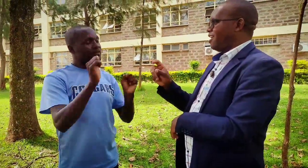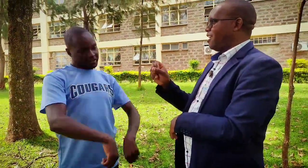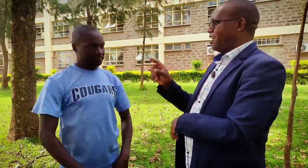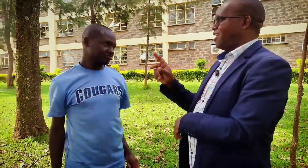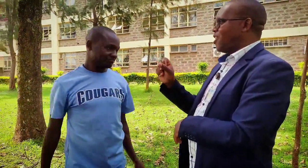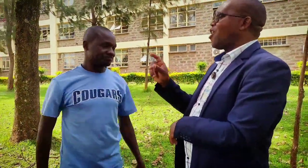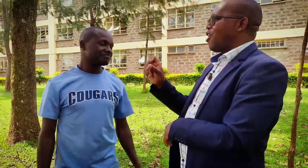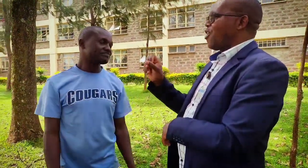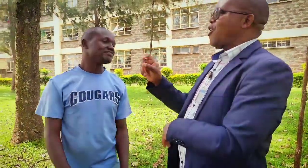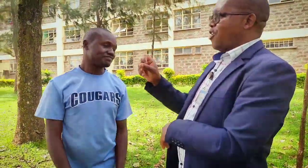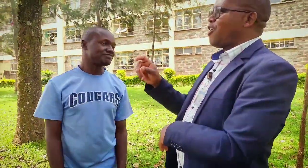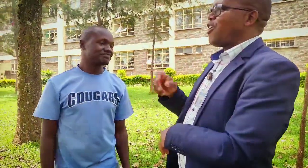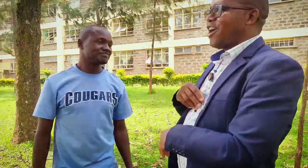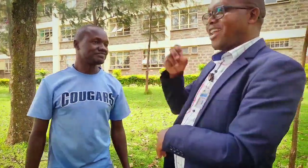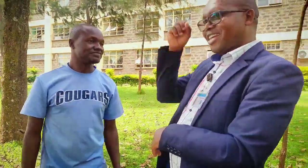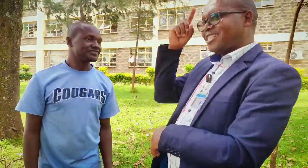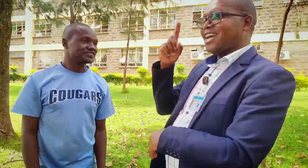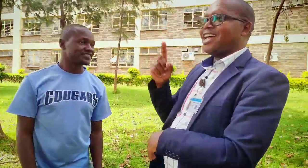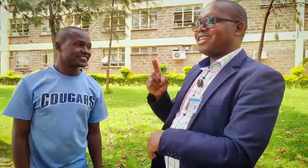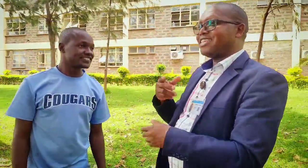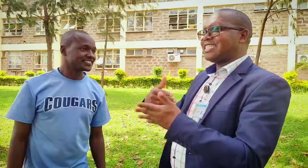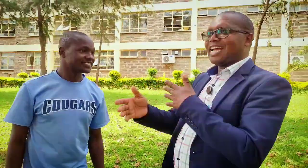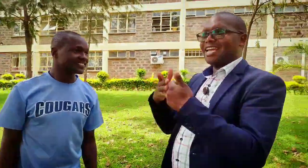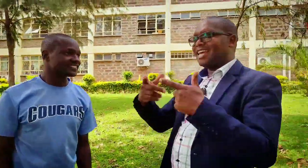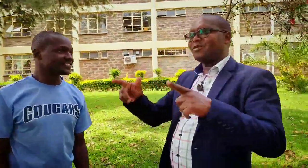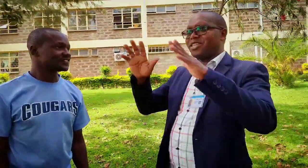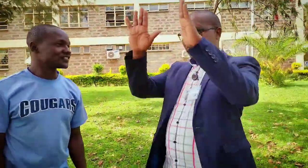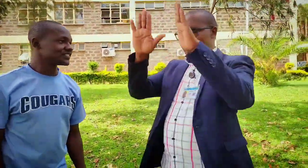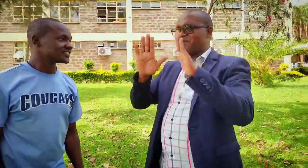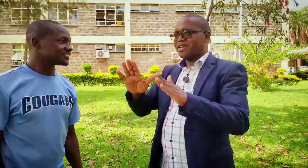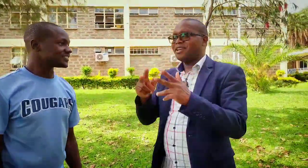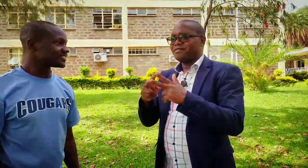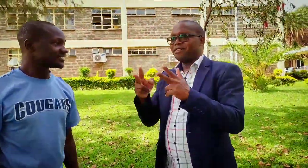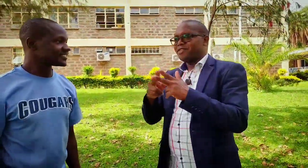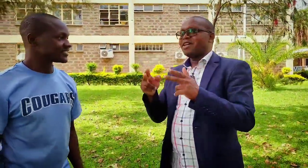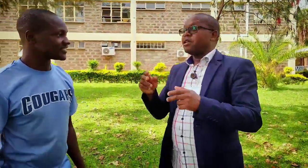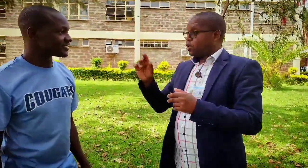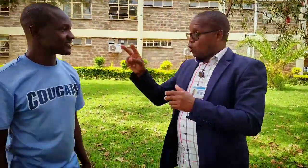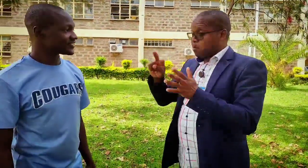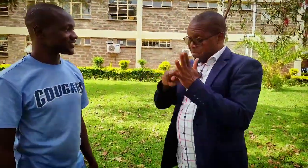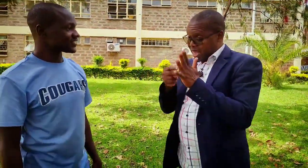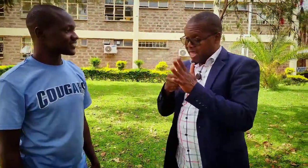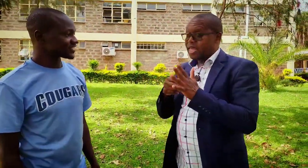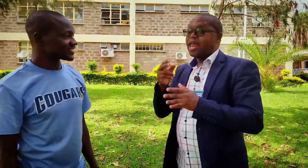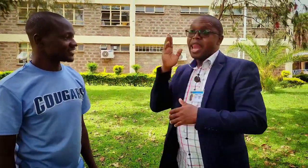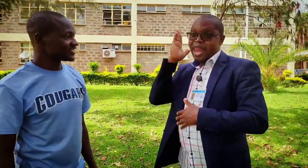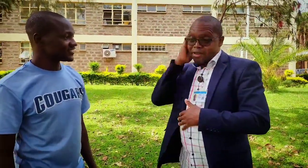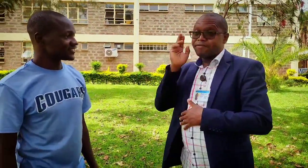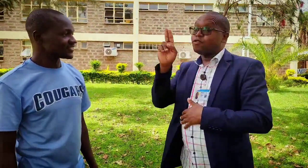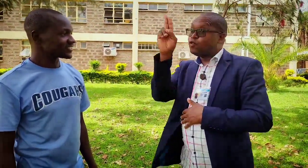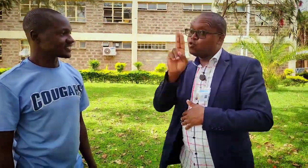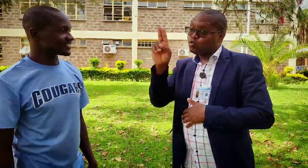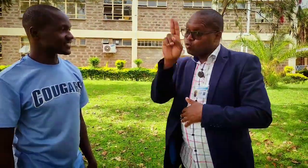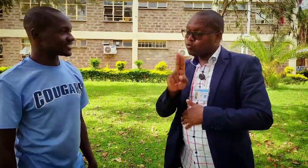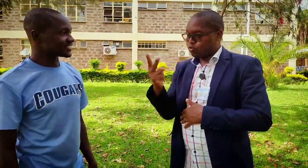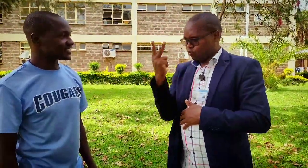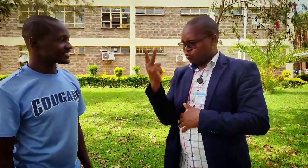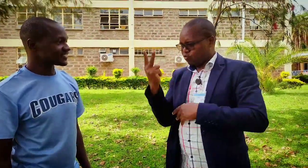they will train to communicate it's important one the deaf